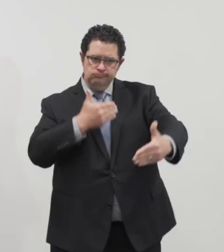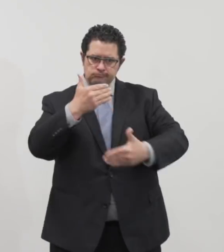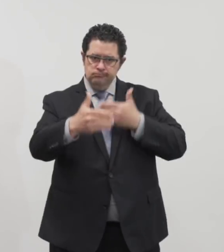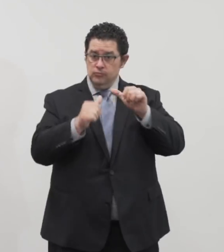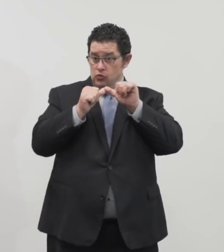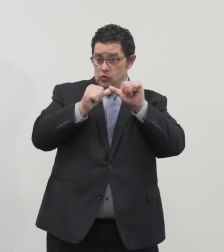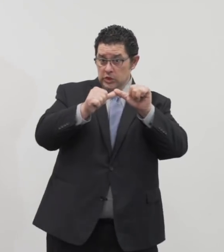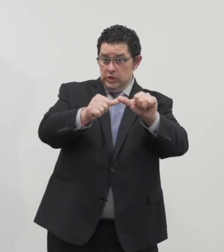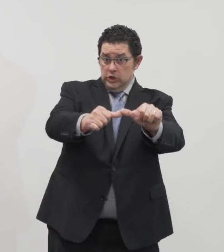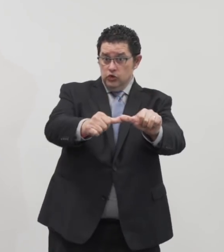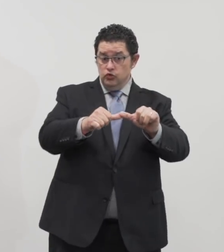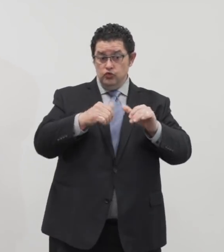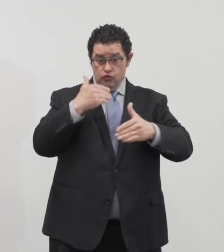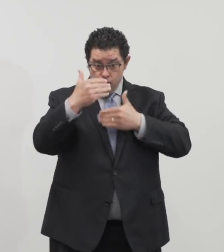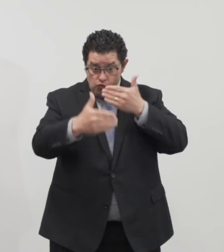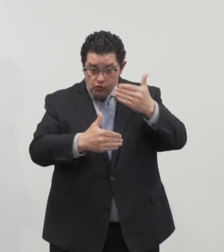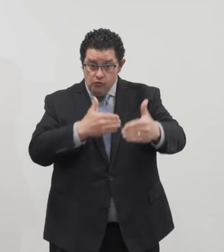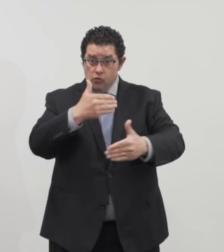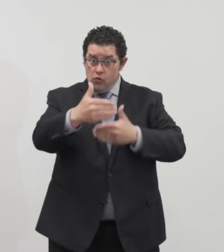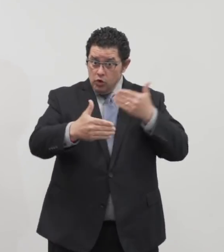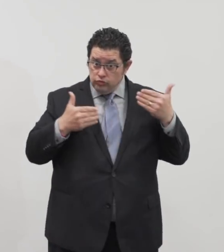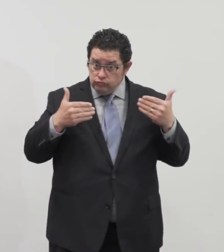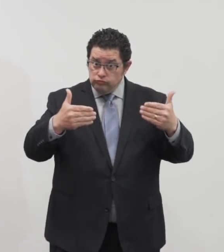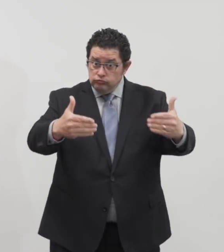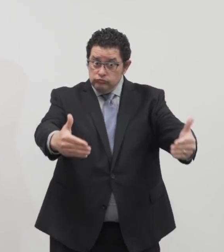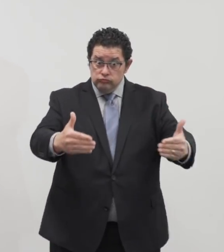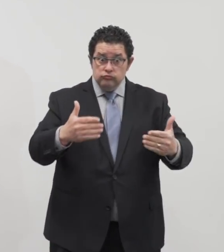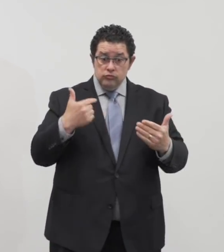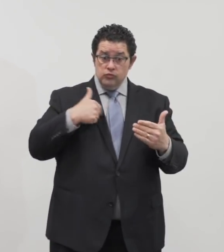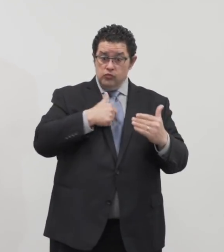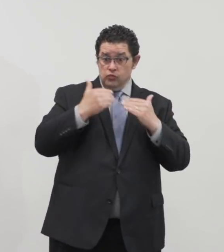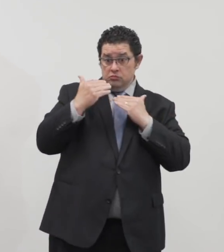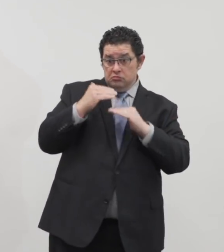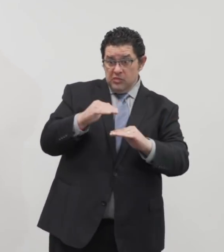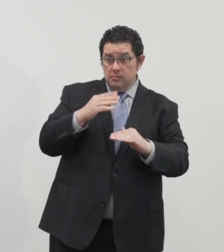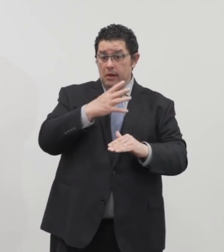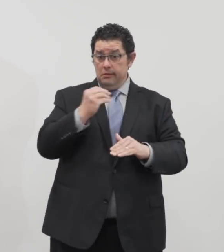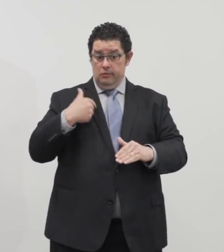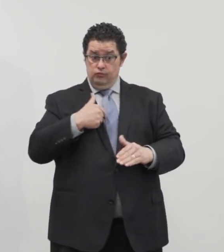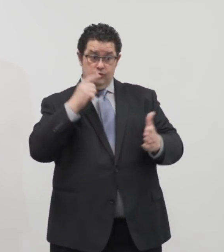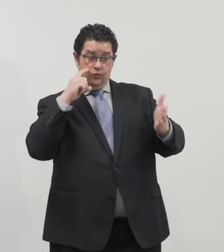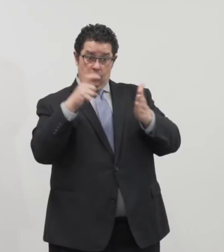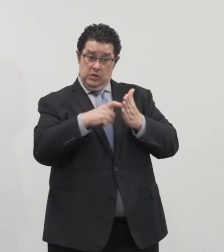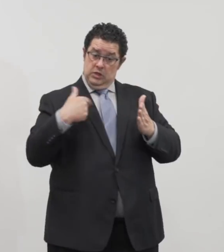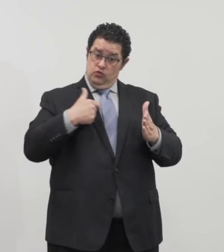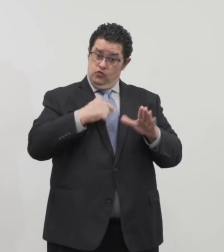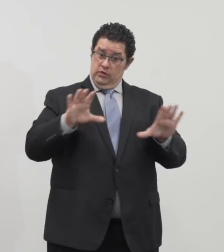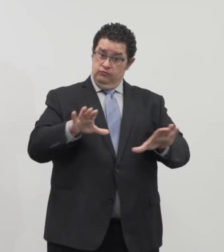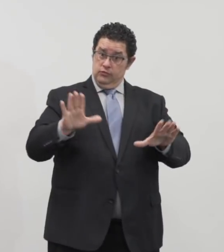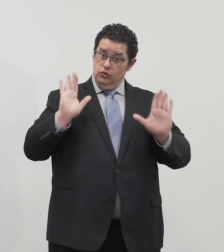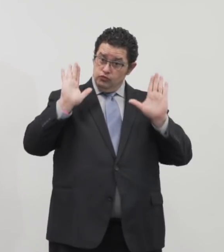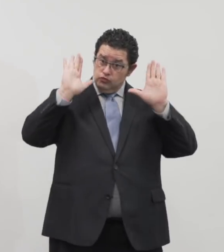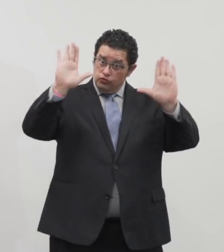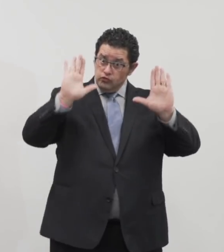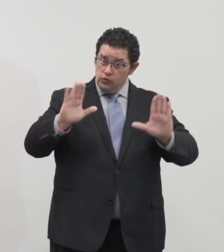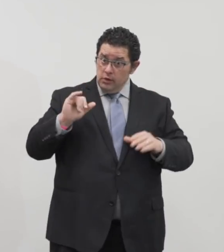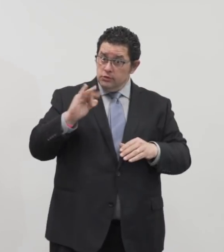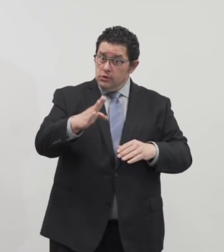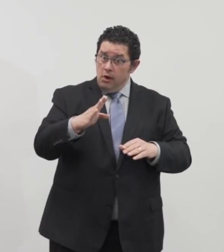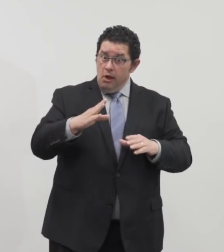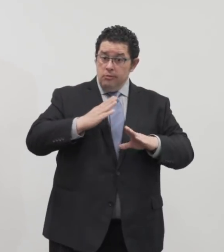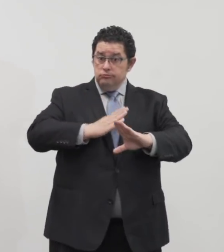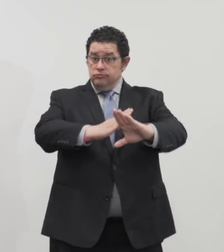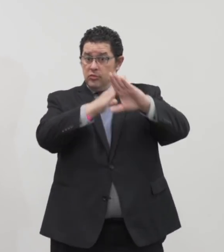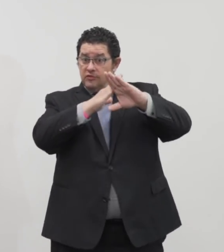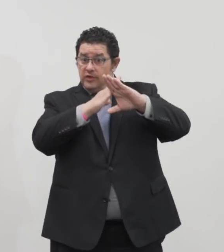continue to move forward. Will limit our risk of moving backwards and will recognize that we've done a great job in suppressing the spread of this virus in our